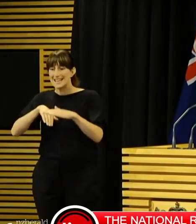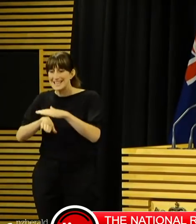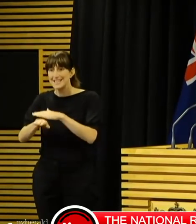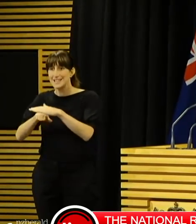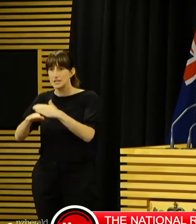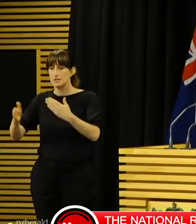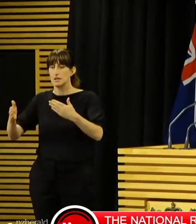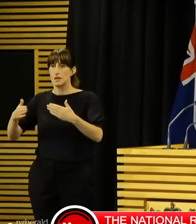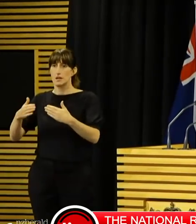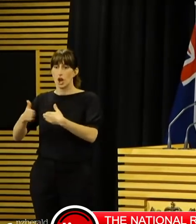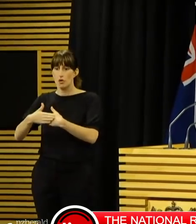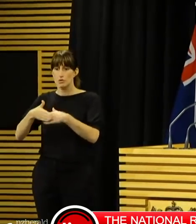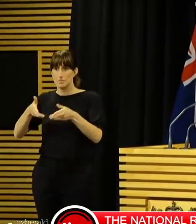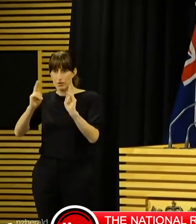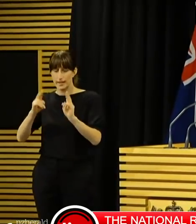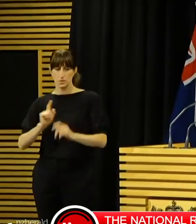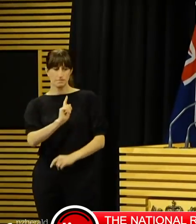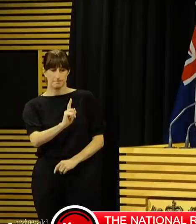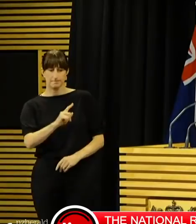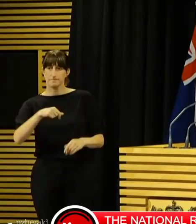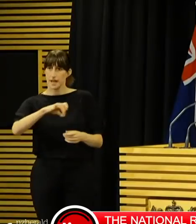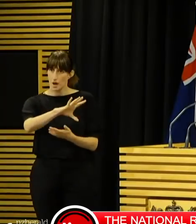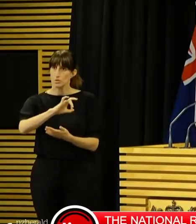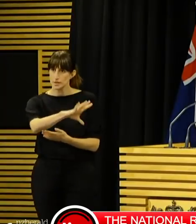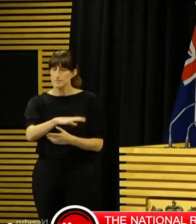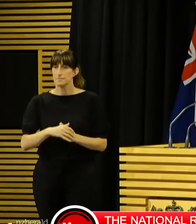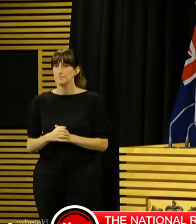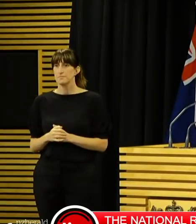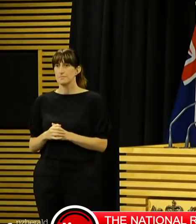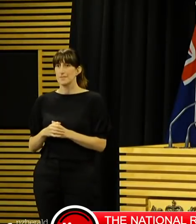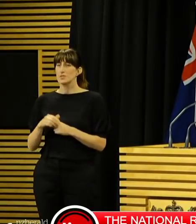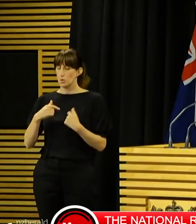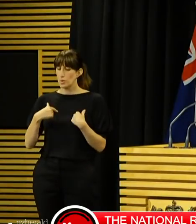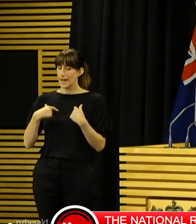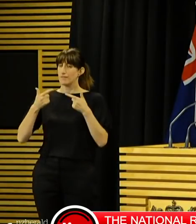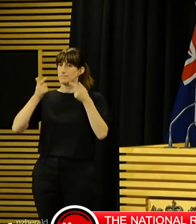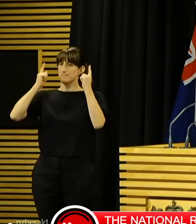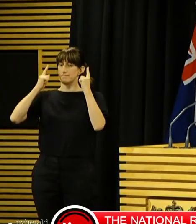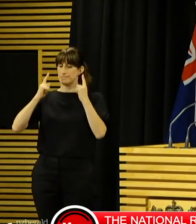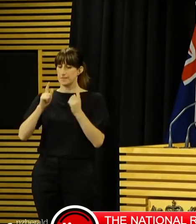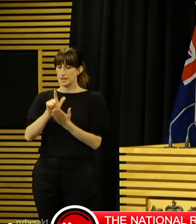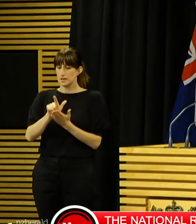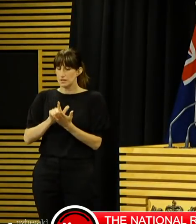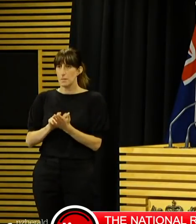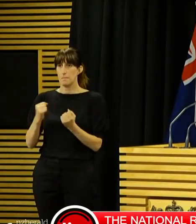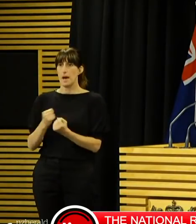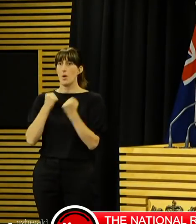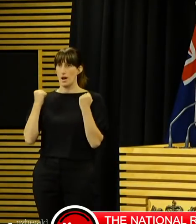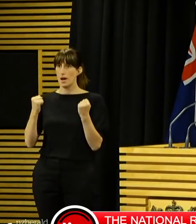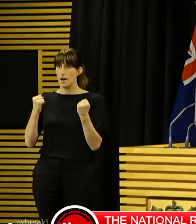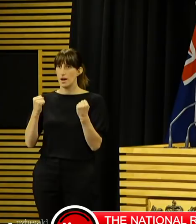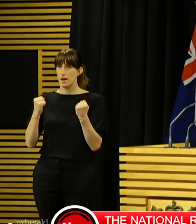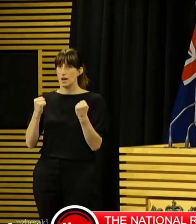declaration of a state of national emergency ensures that we have all of the legislative means possible, all of the enforcement powers,